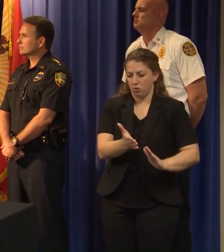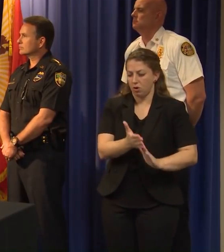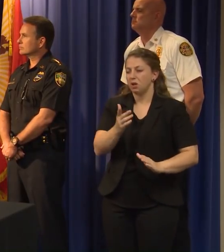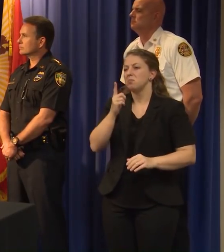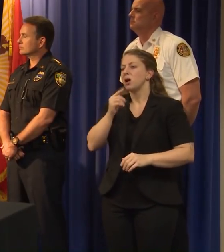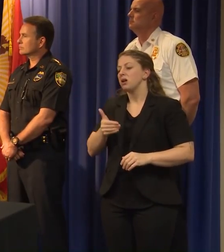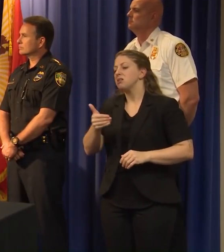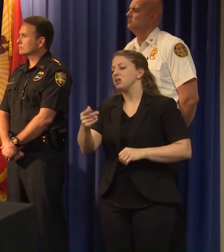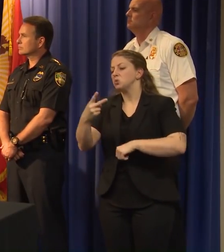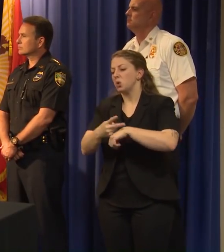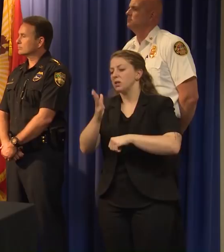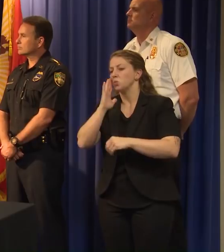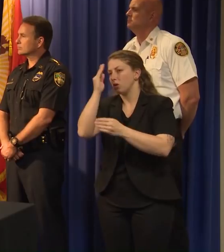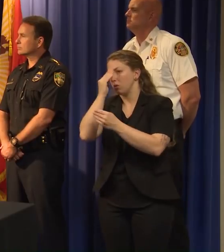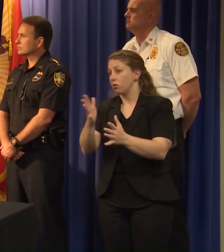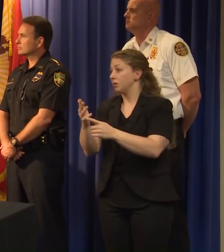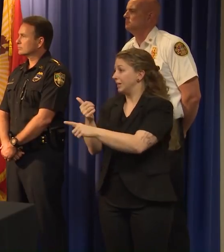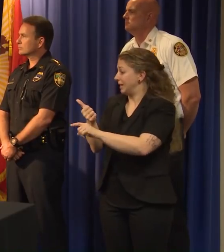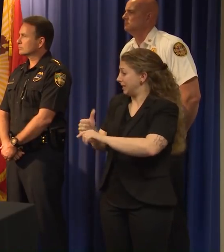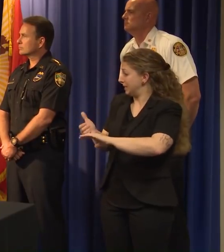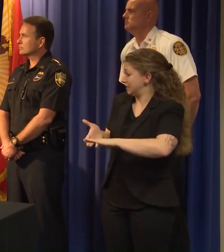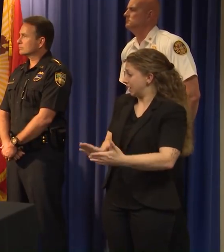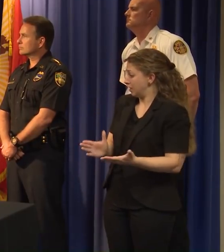Any deaths in Duval County under today?